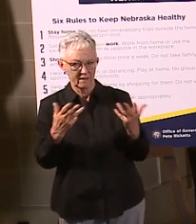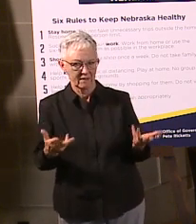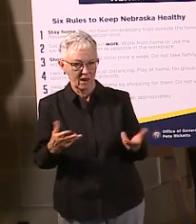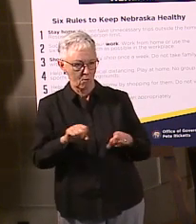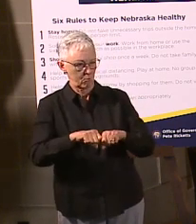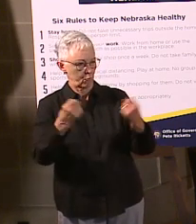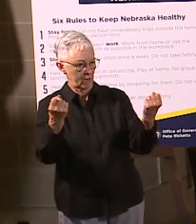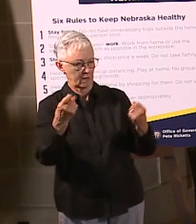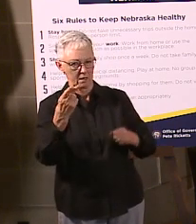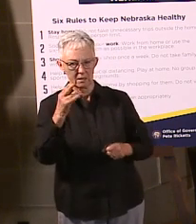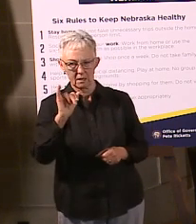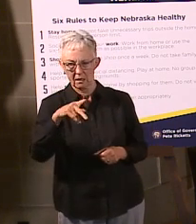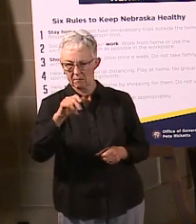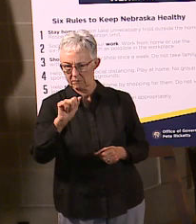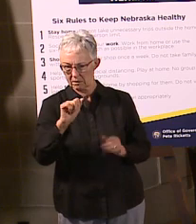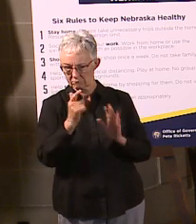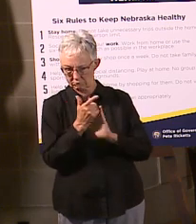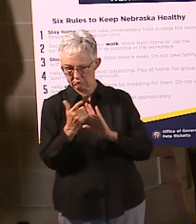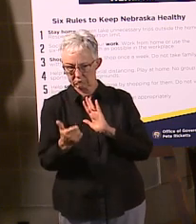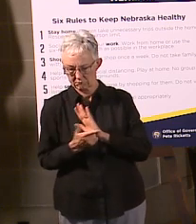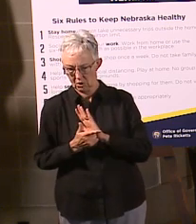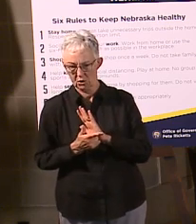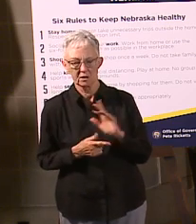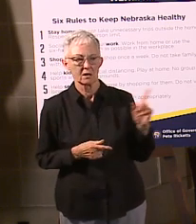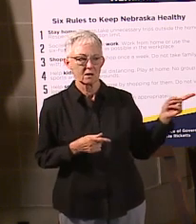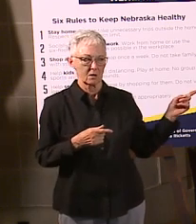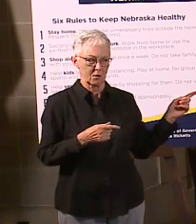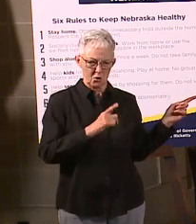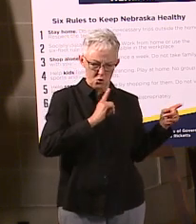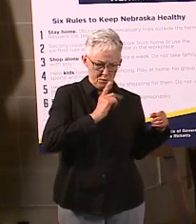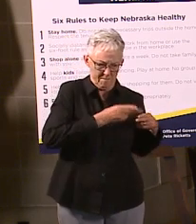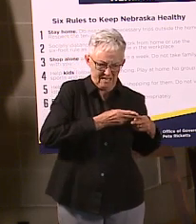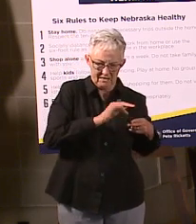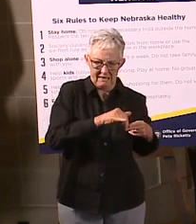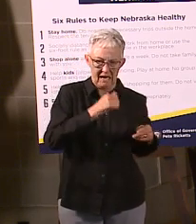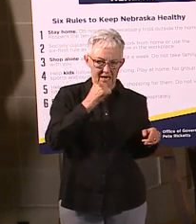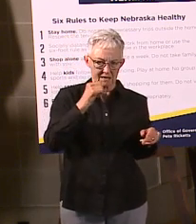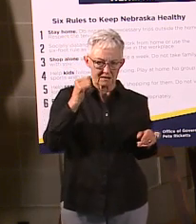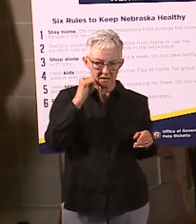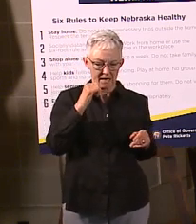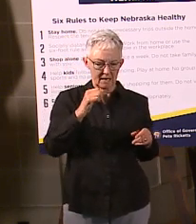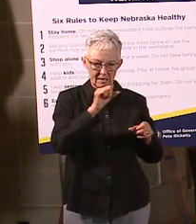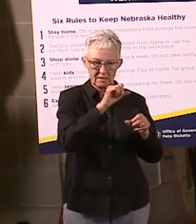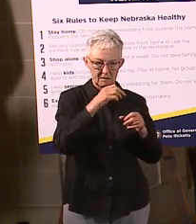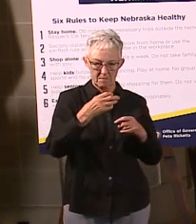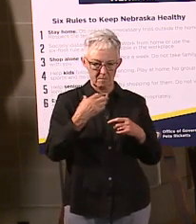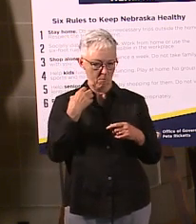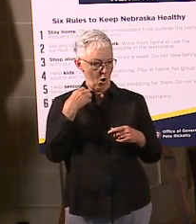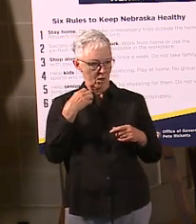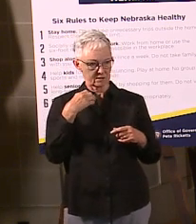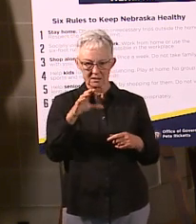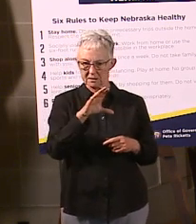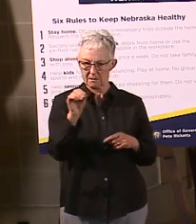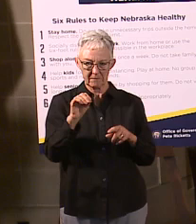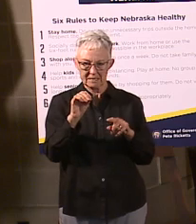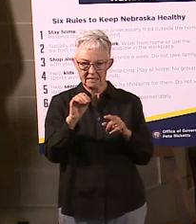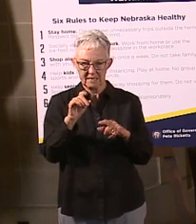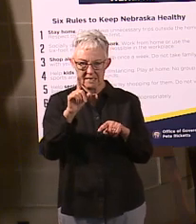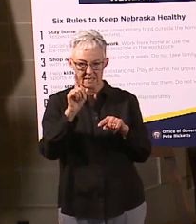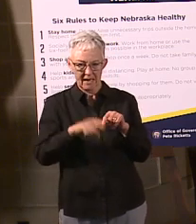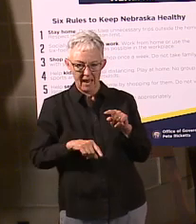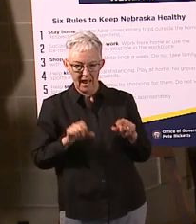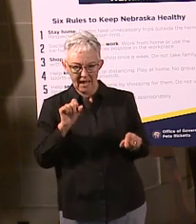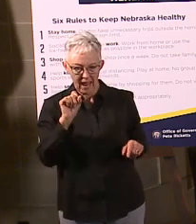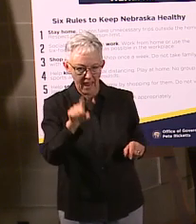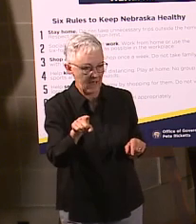kind of covered this a little bit yesterday when we talked about employers not knowing if somebody's tested because they can't know because of HIPAA laws. They can't